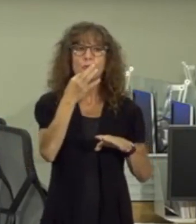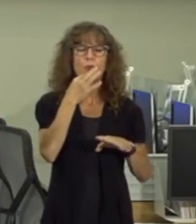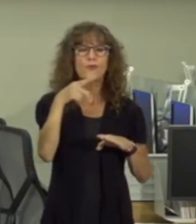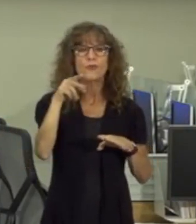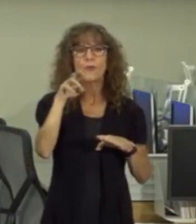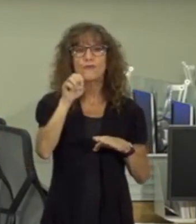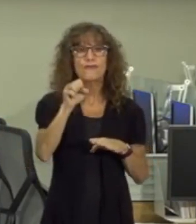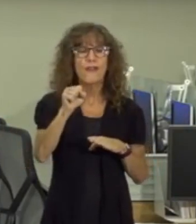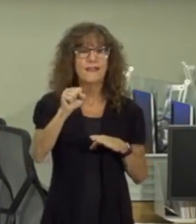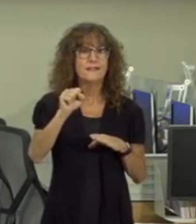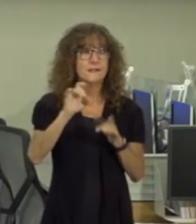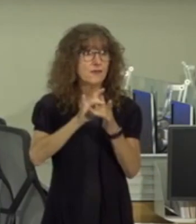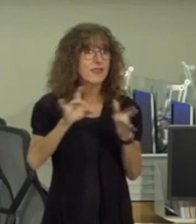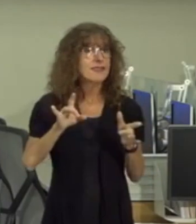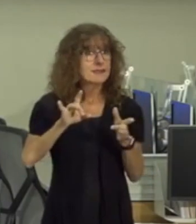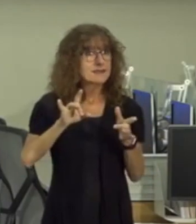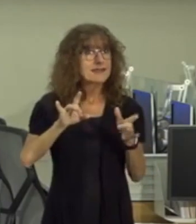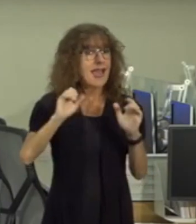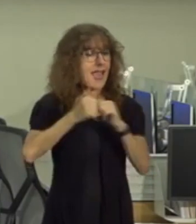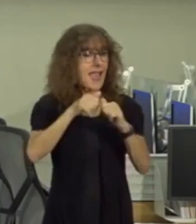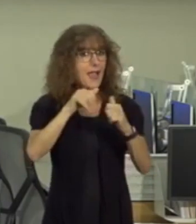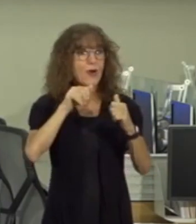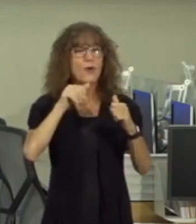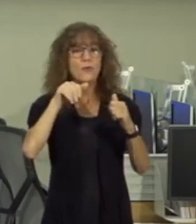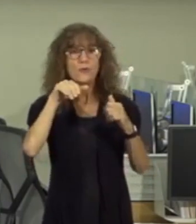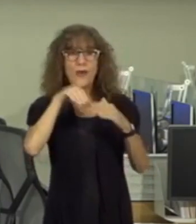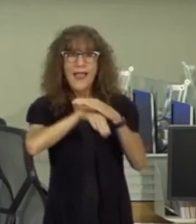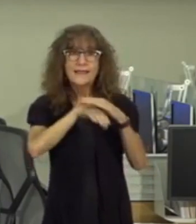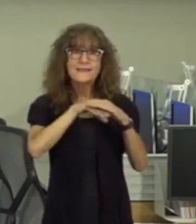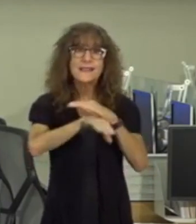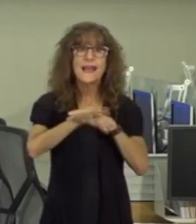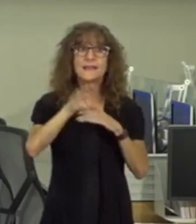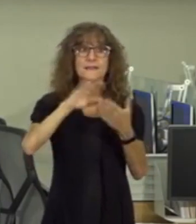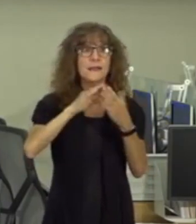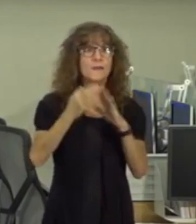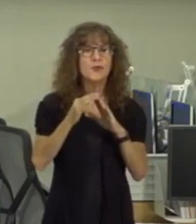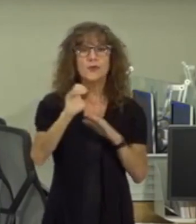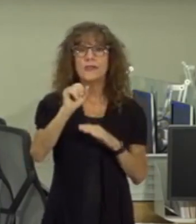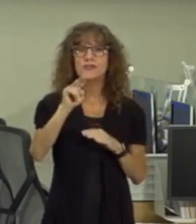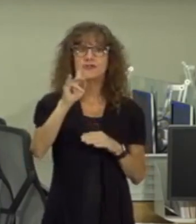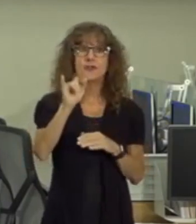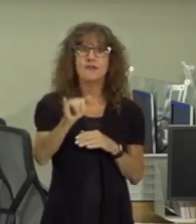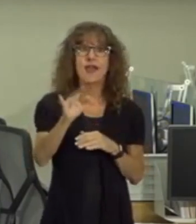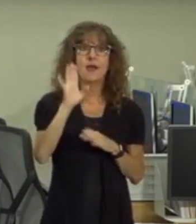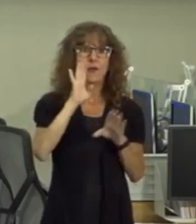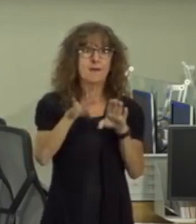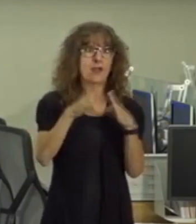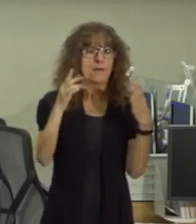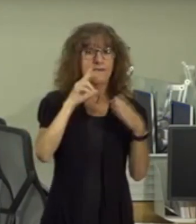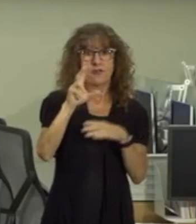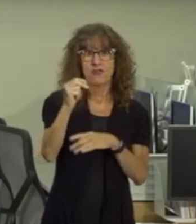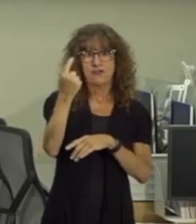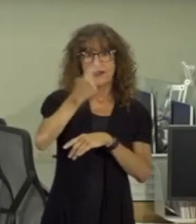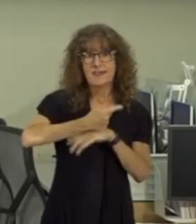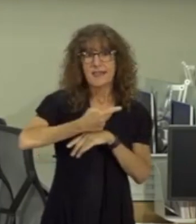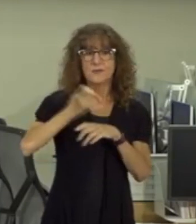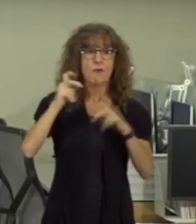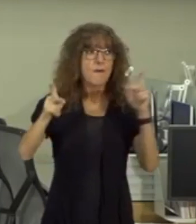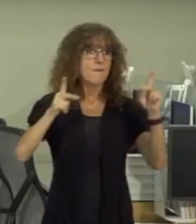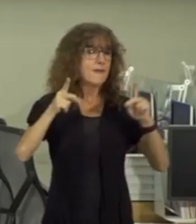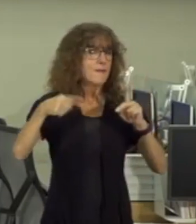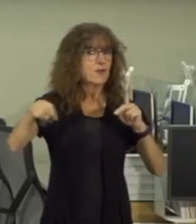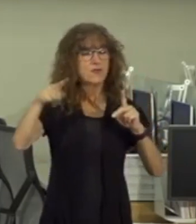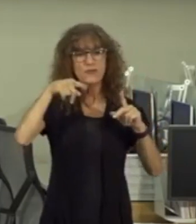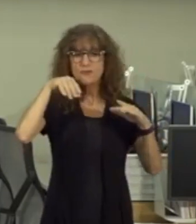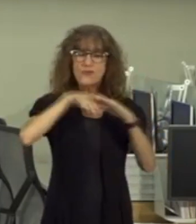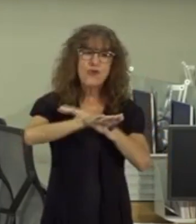release with information on how to access the community survey that we are generating which will remain open for 30 days we want the public to make